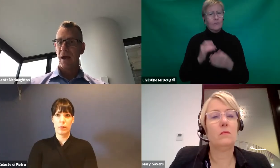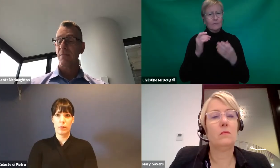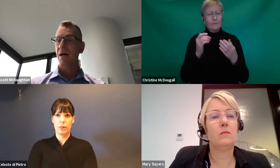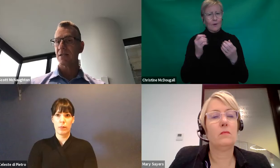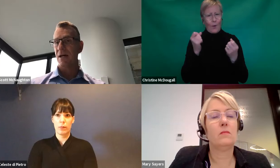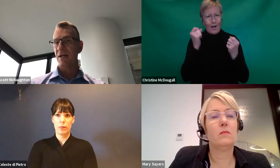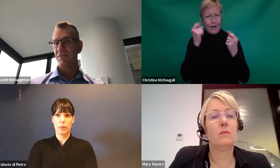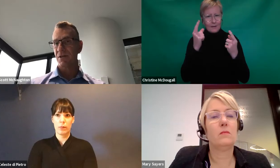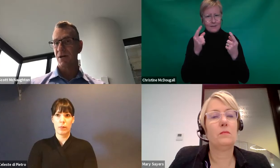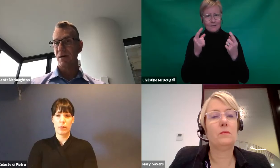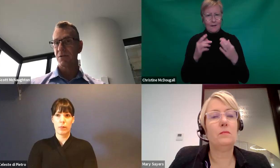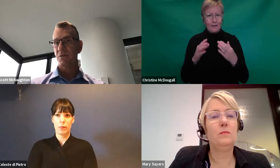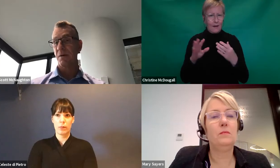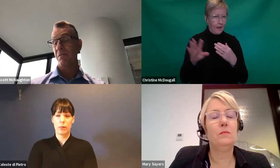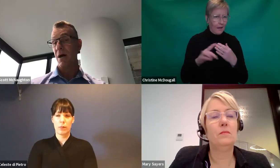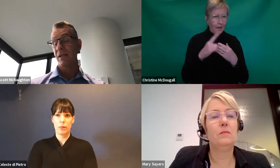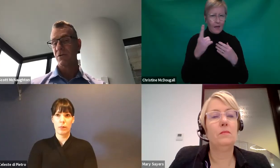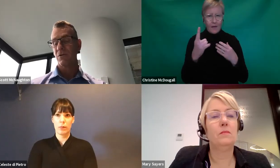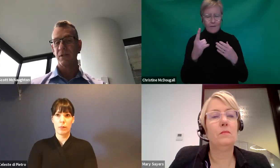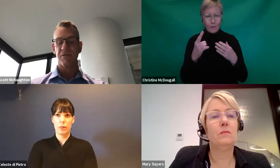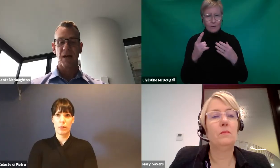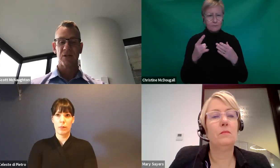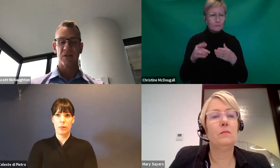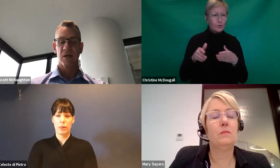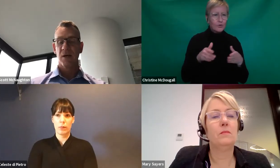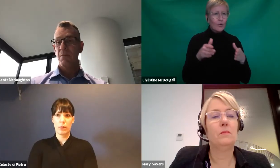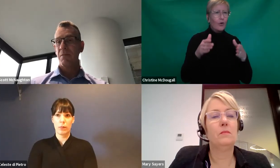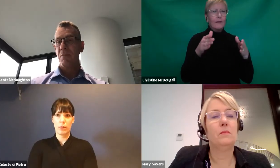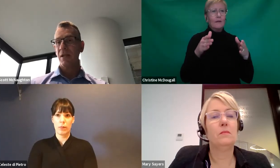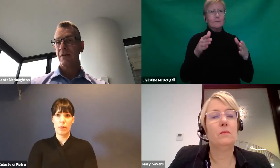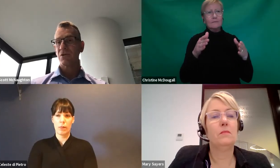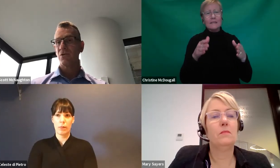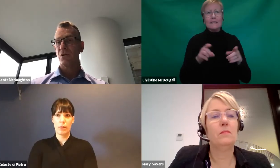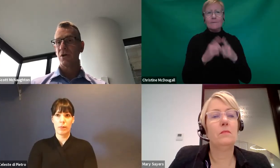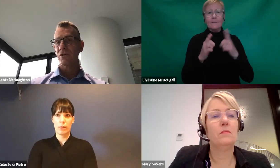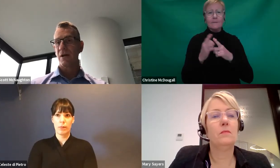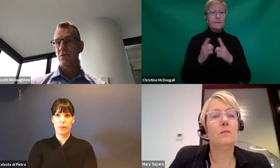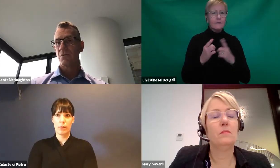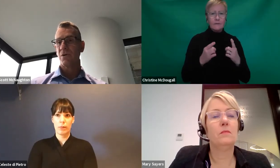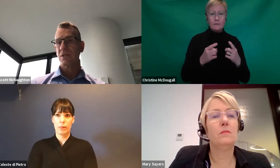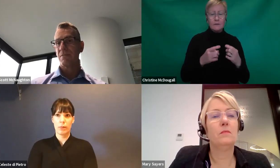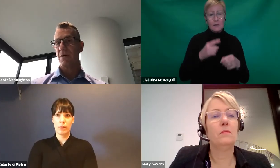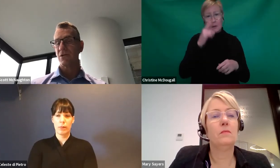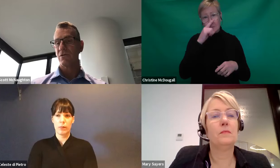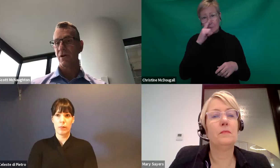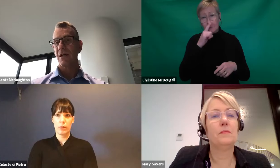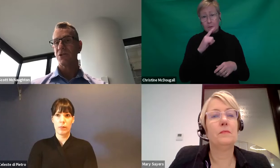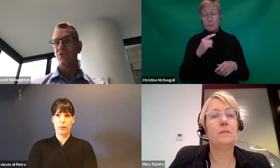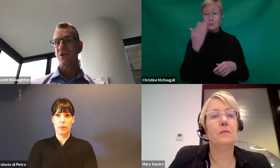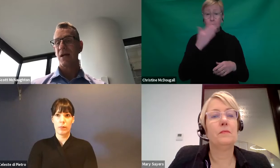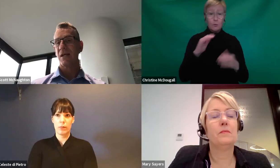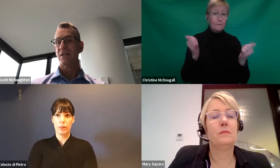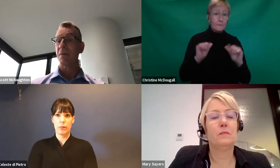and it might start at different times because people might leave school at different ages. People might leave school and go straight to work. Some might do